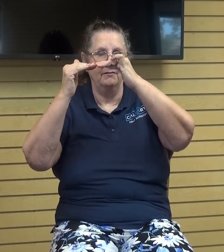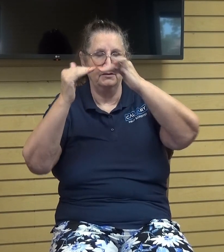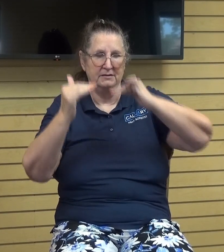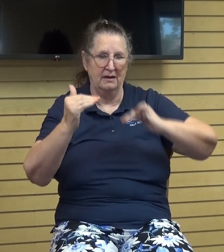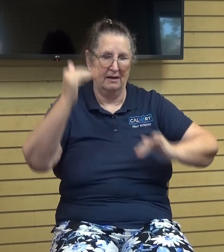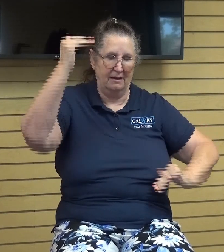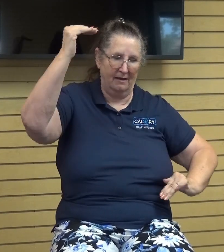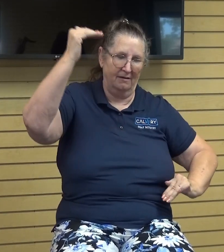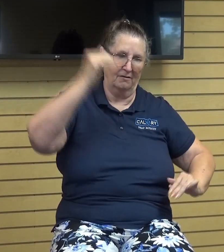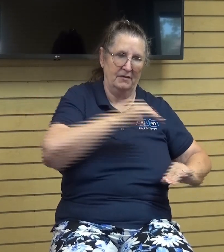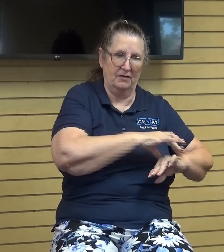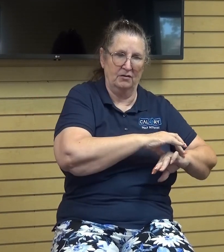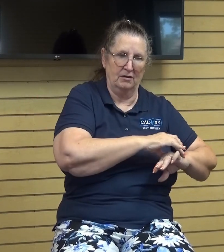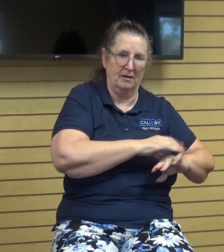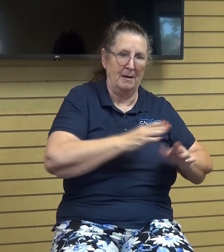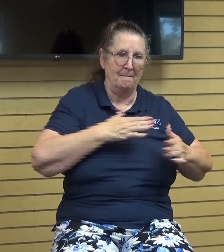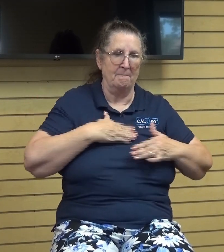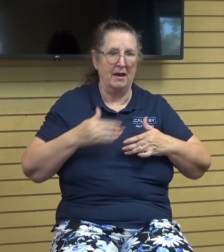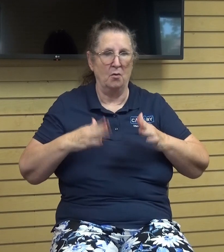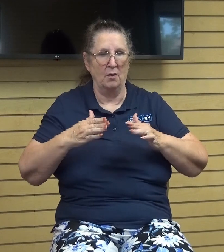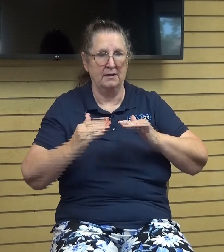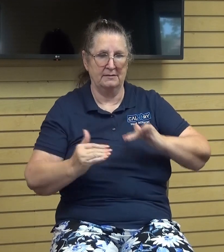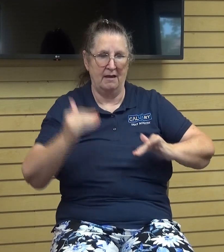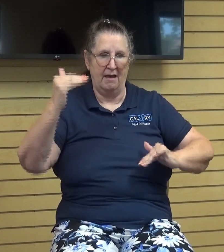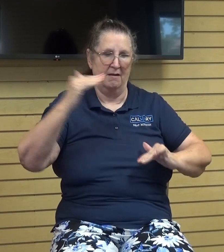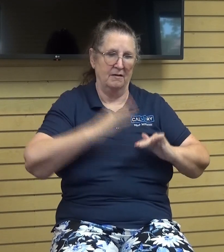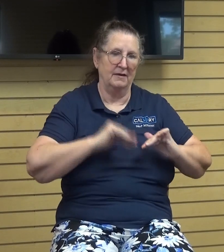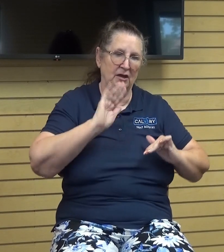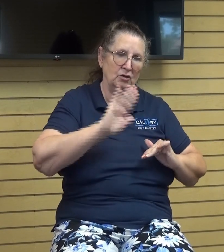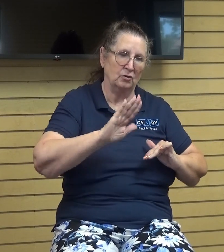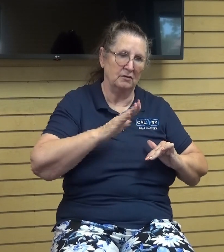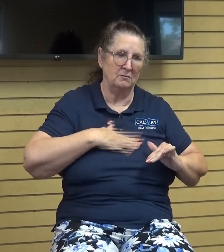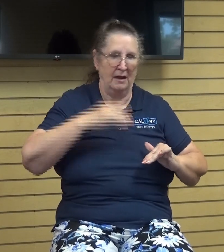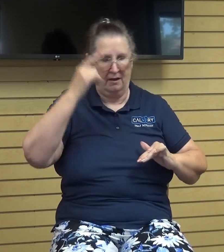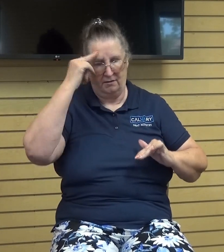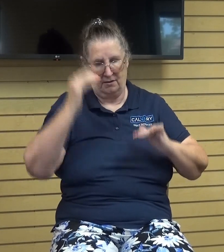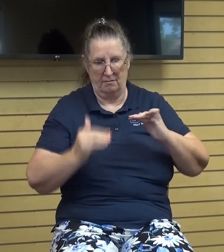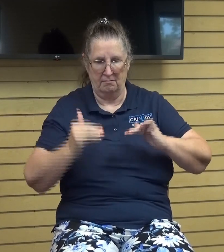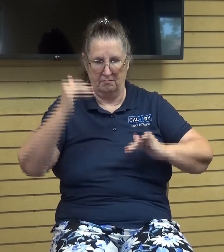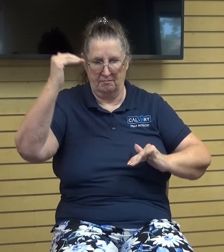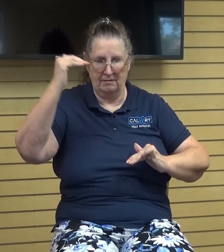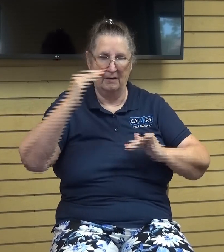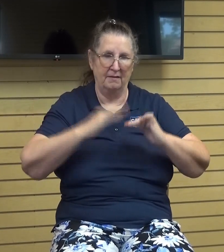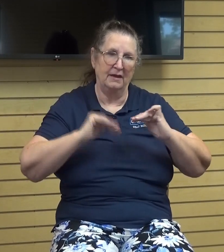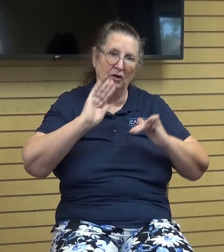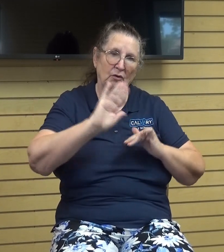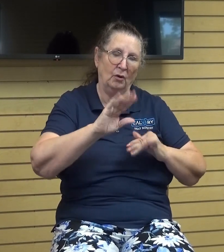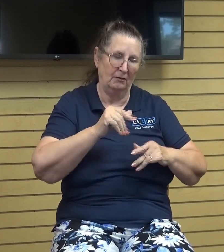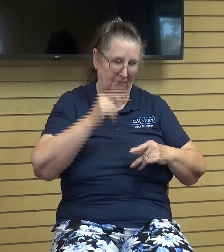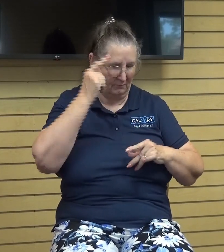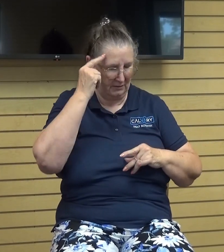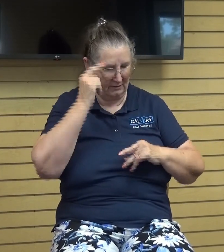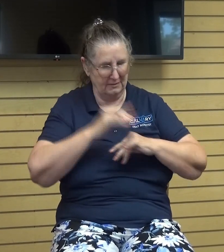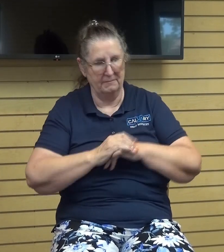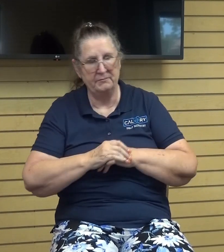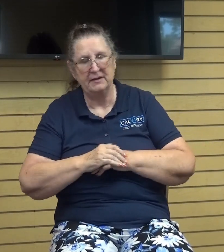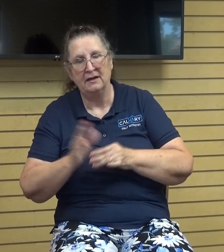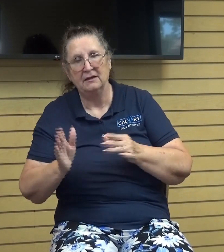the earth so are my ways higher than your ways and my thoughts than your thoughts so in the planning of the retreat